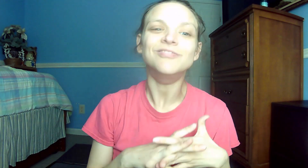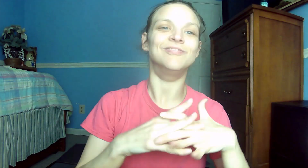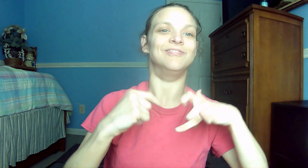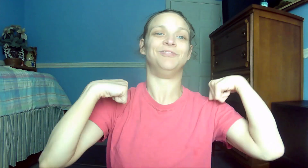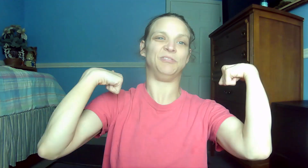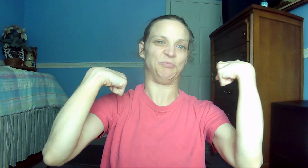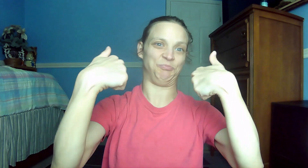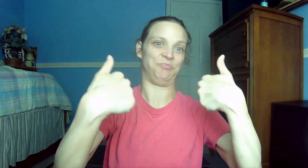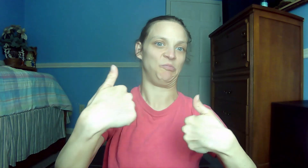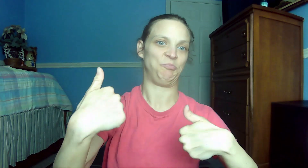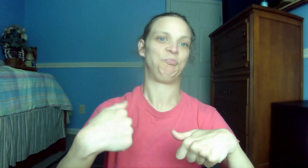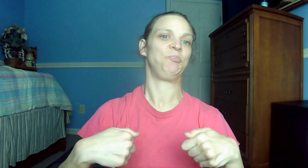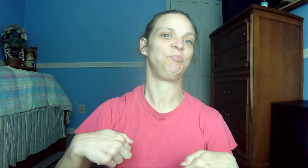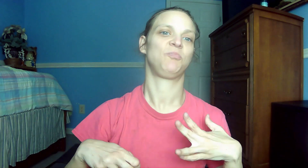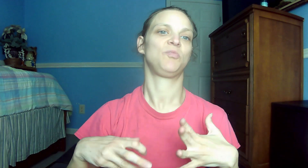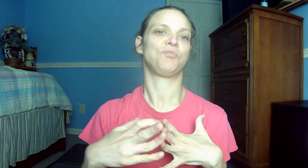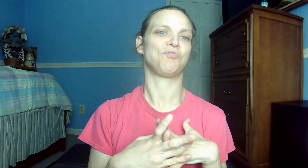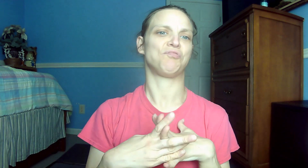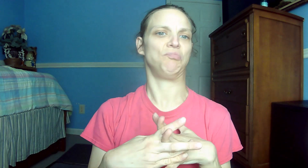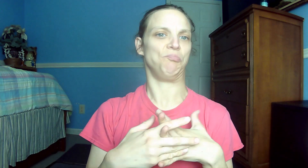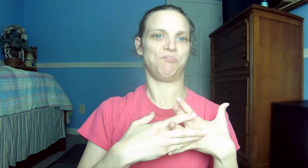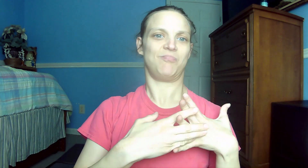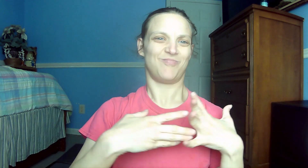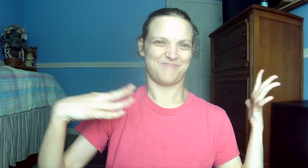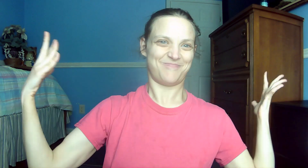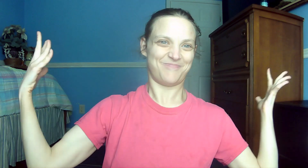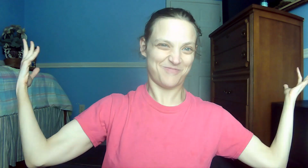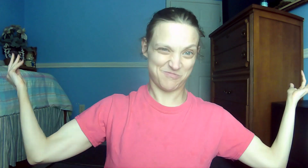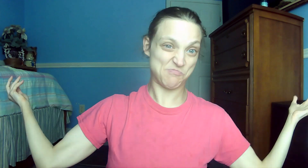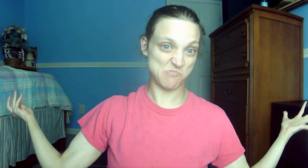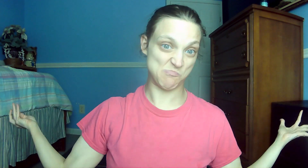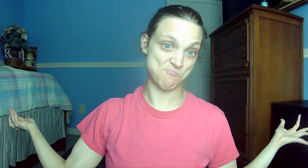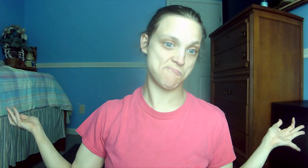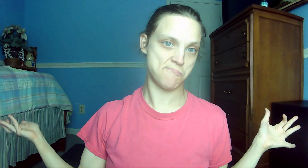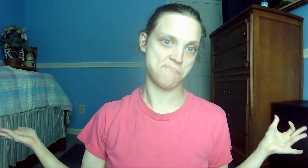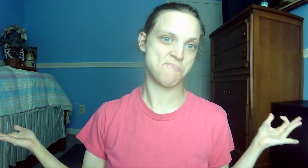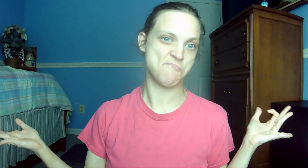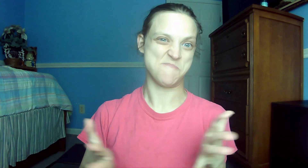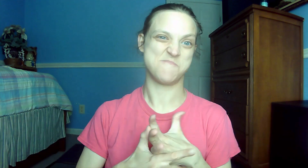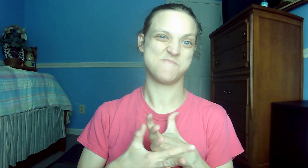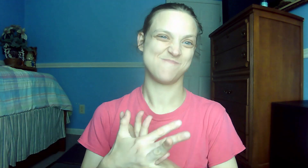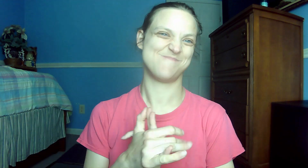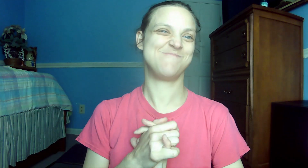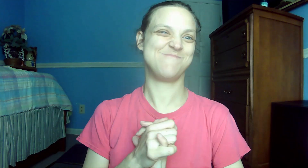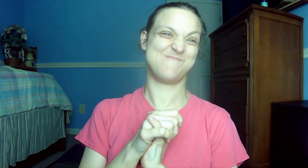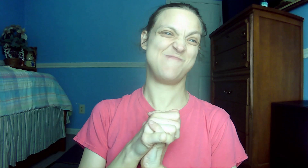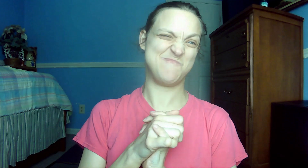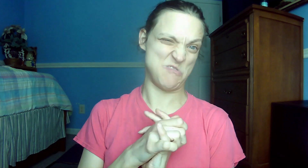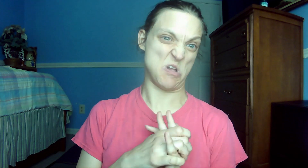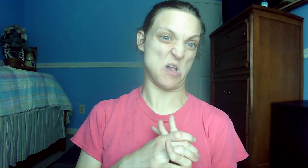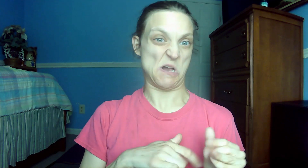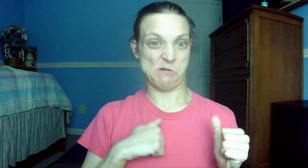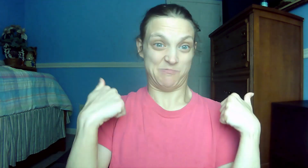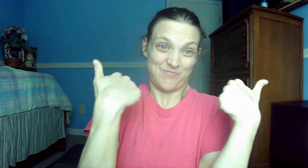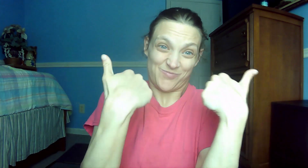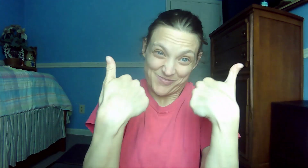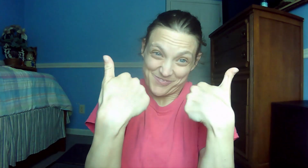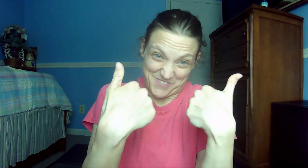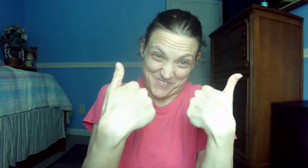Hebrews 4.12 For the word of God is alive and active, sharper than any double-edged sword. It penetrates even